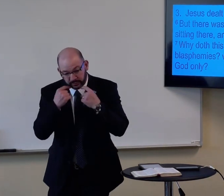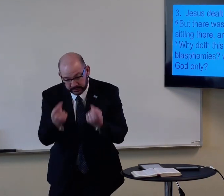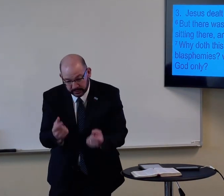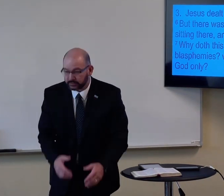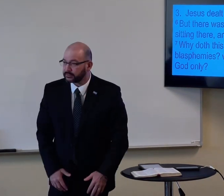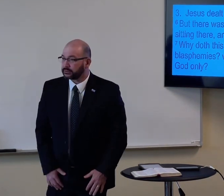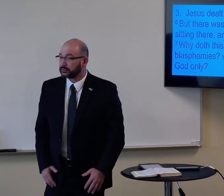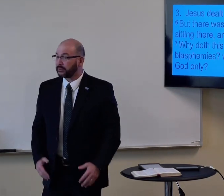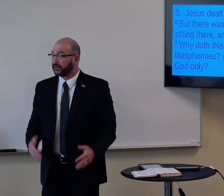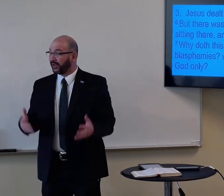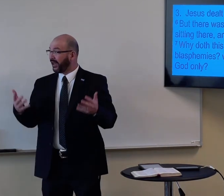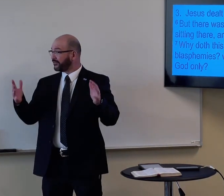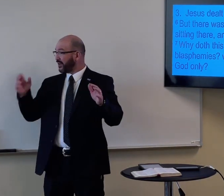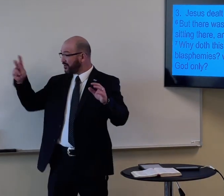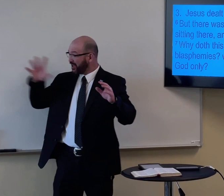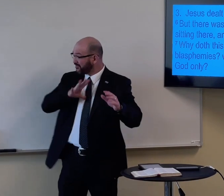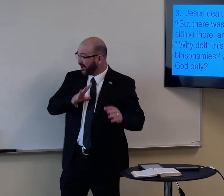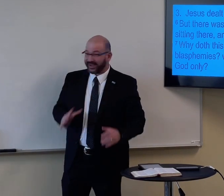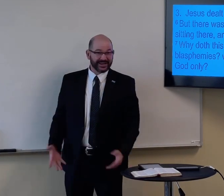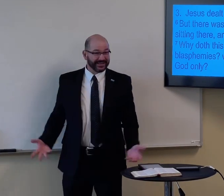And he told the man, I forgive your sin.